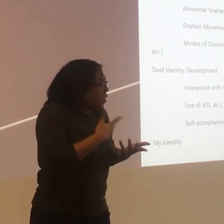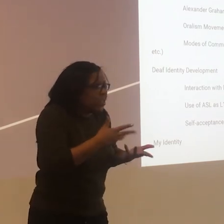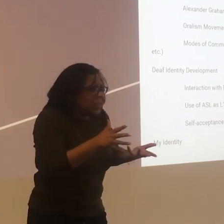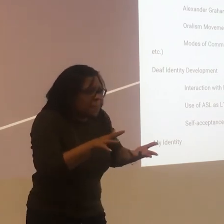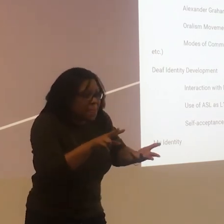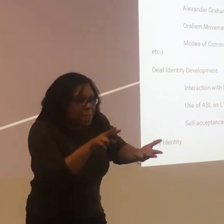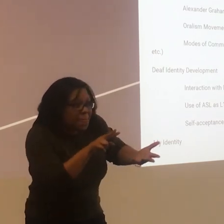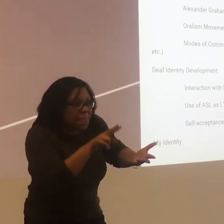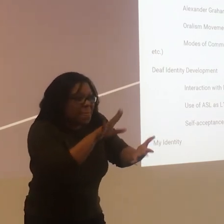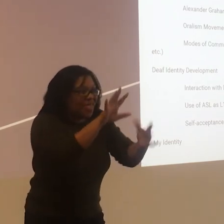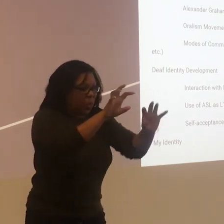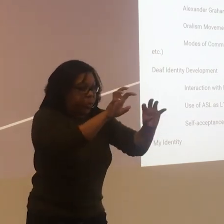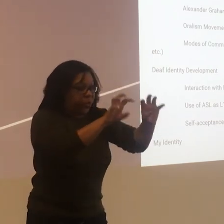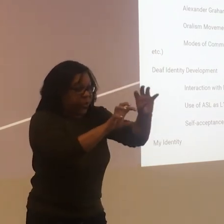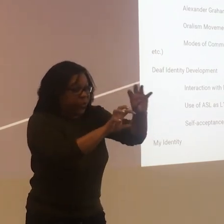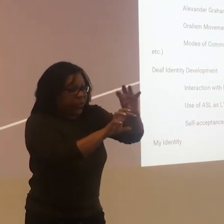how great that signal is?